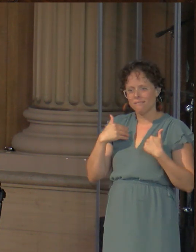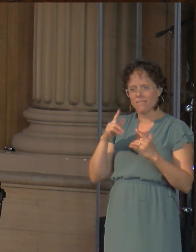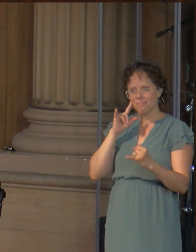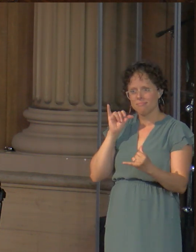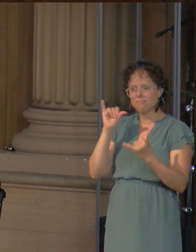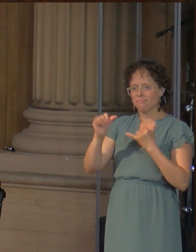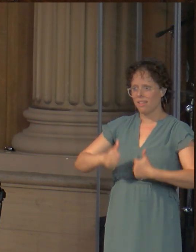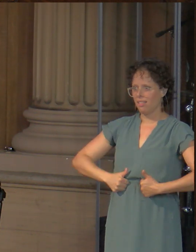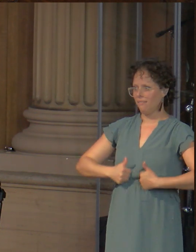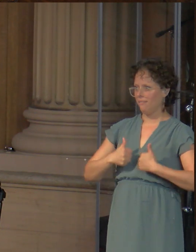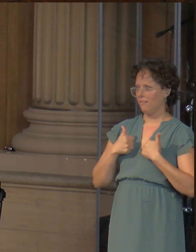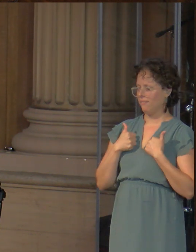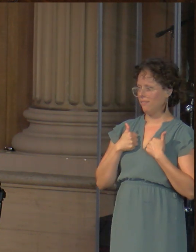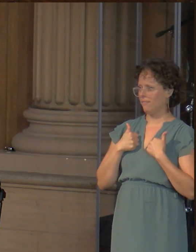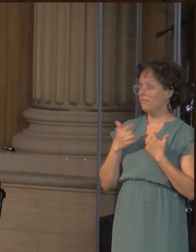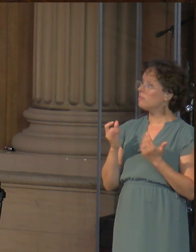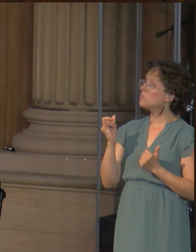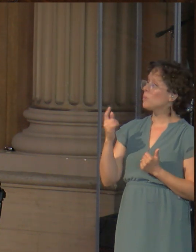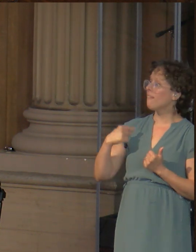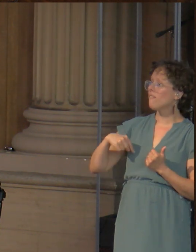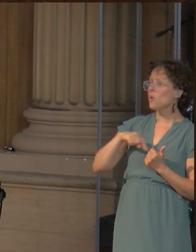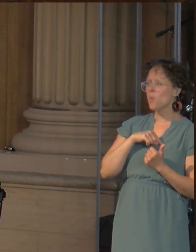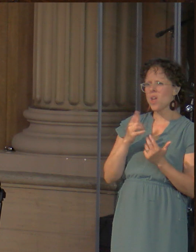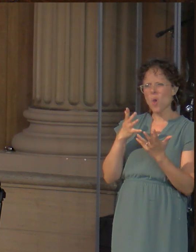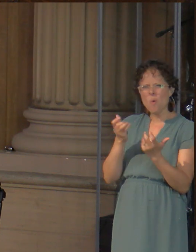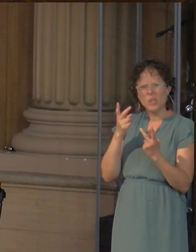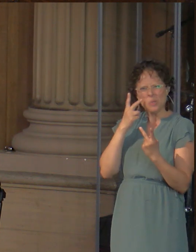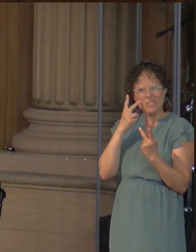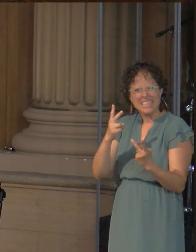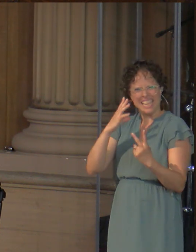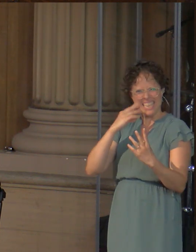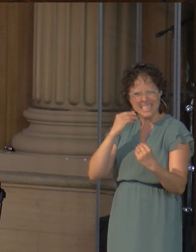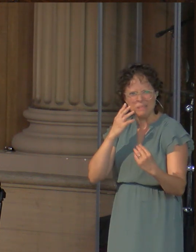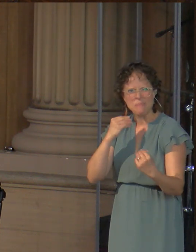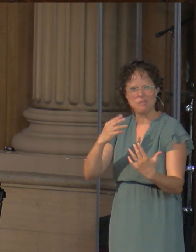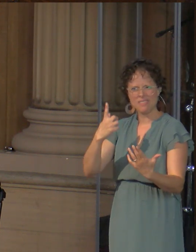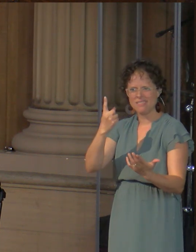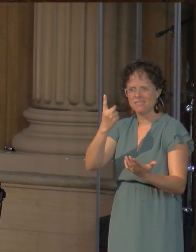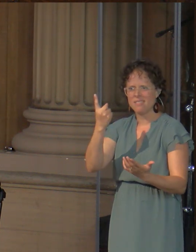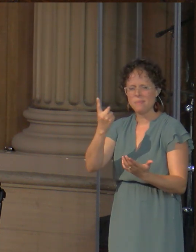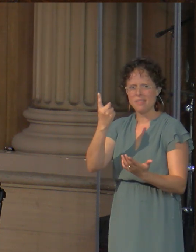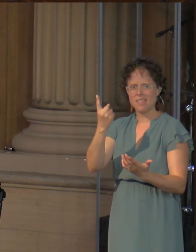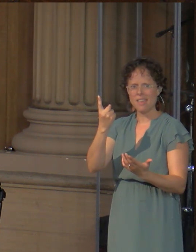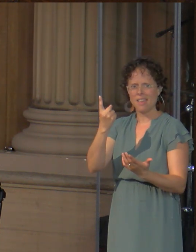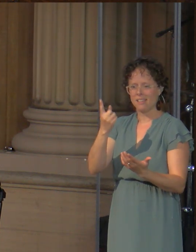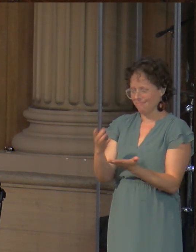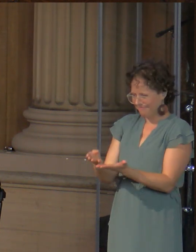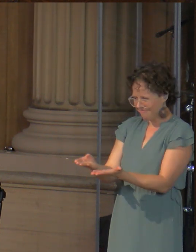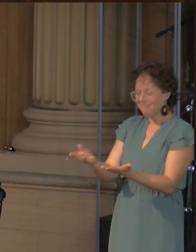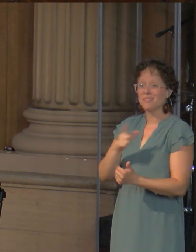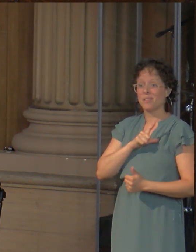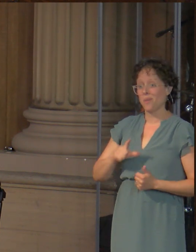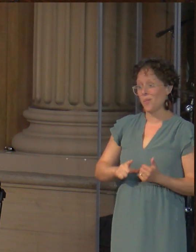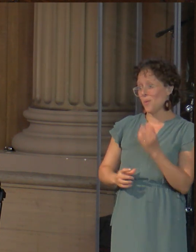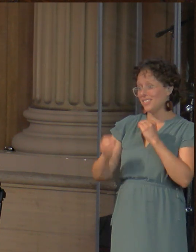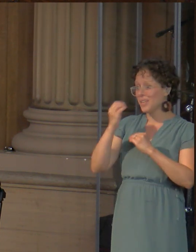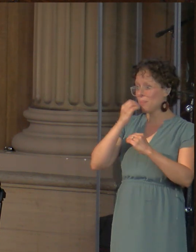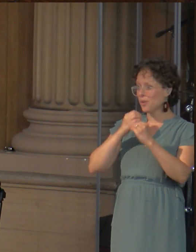And so if we're looking for something to hold and taste and touch that represents it to us that's what the Lord's Supper is. It's sometimes